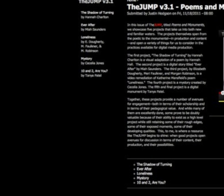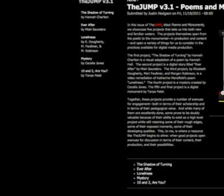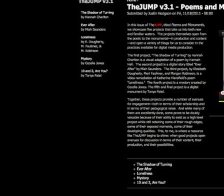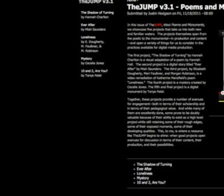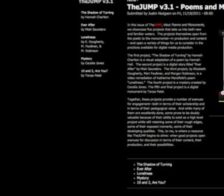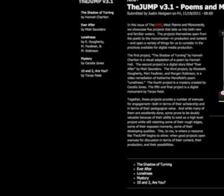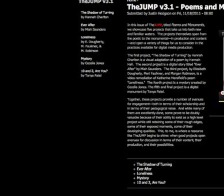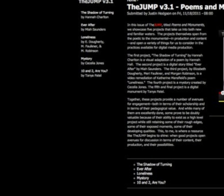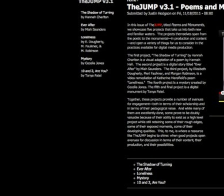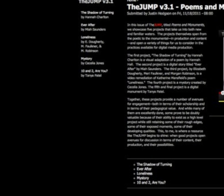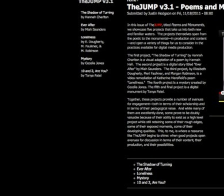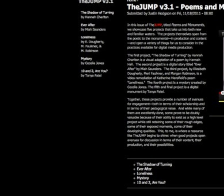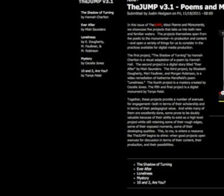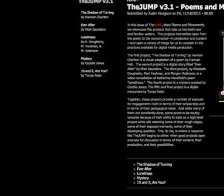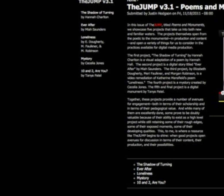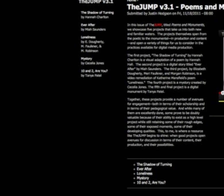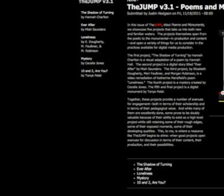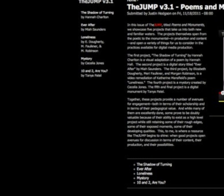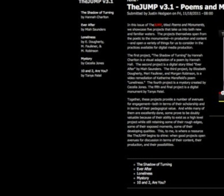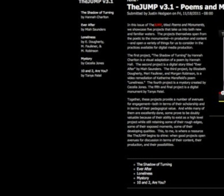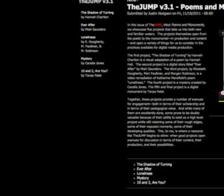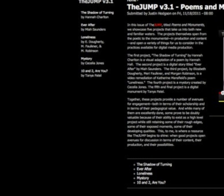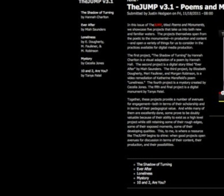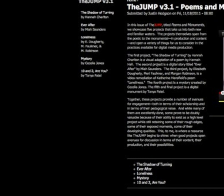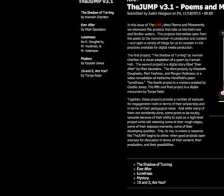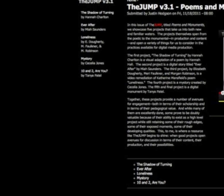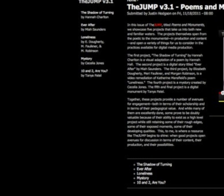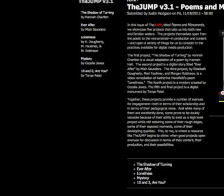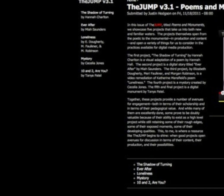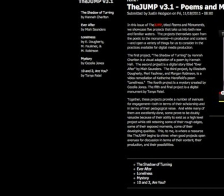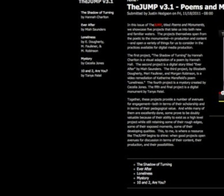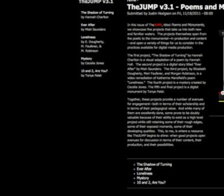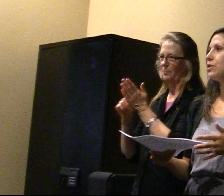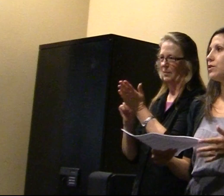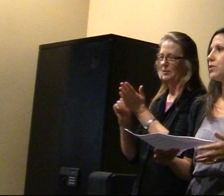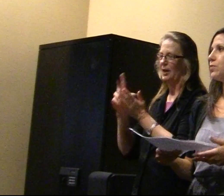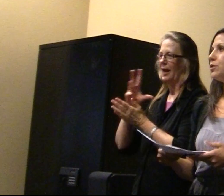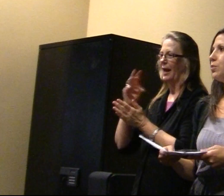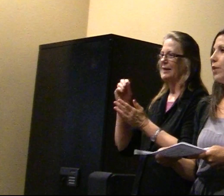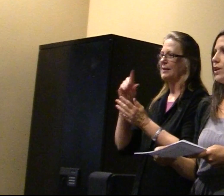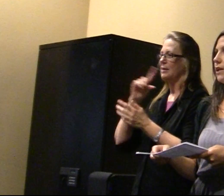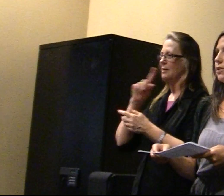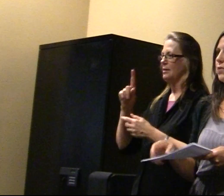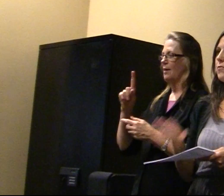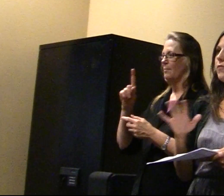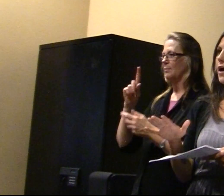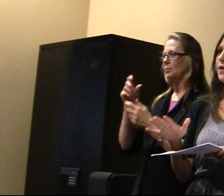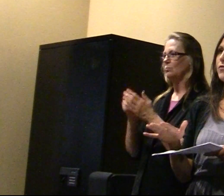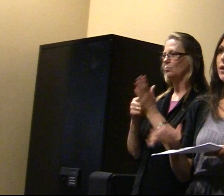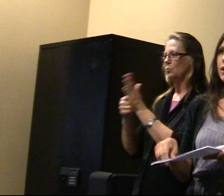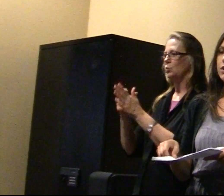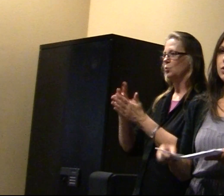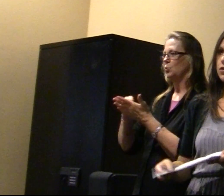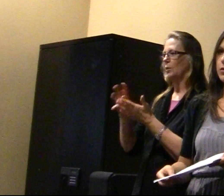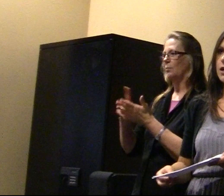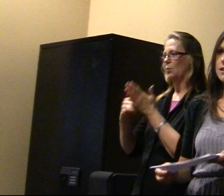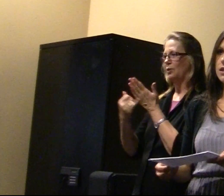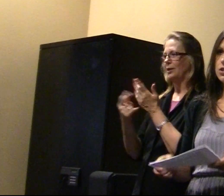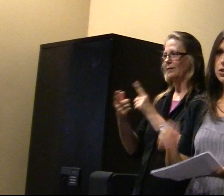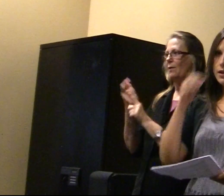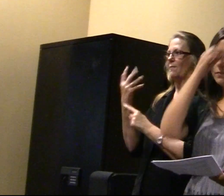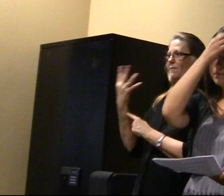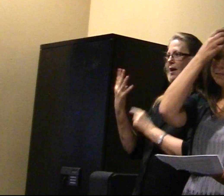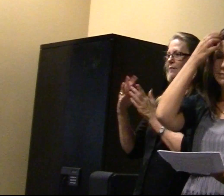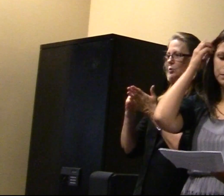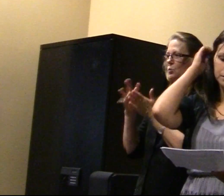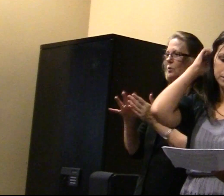year. The most recent issue of The Jump is titled Poems and Monuments, and it features student projects from five students from across